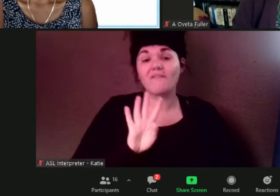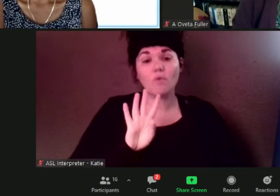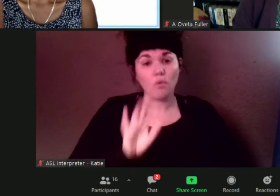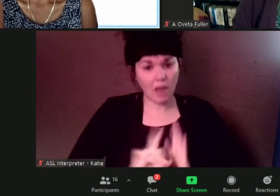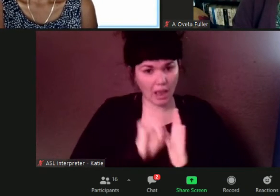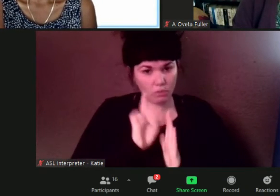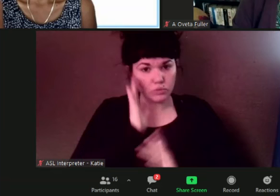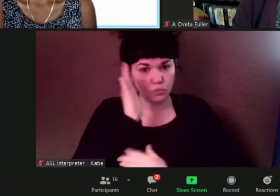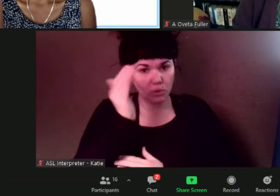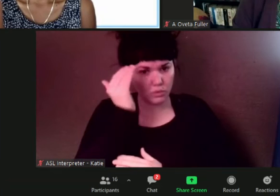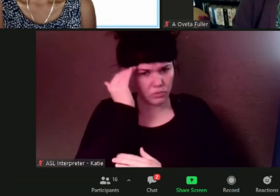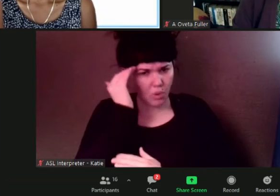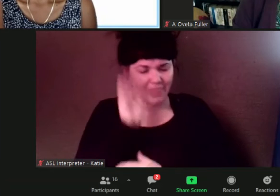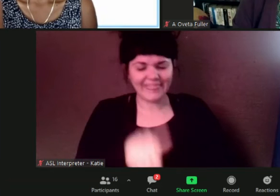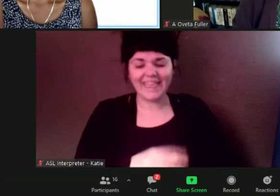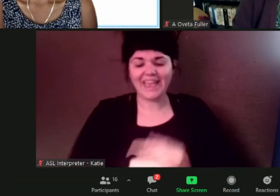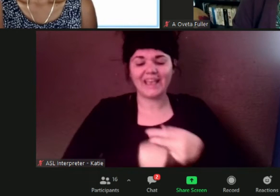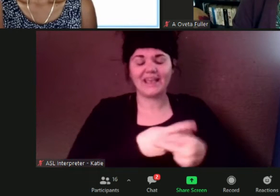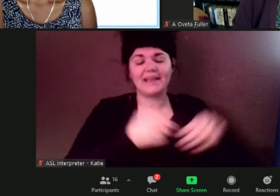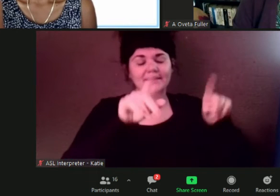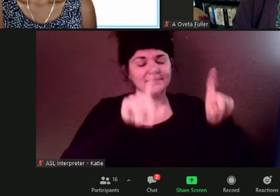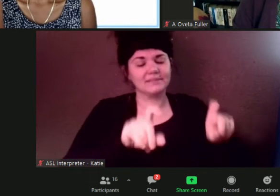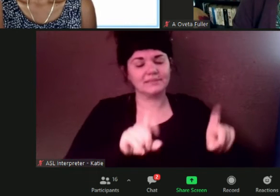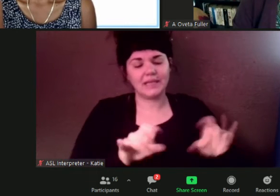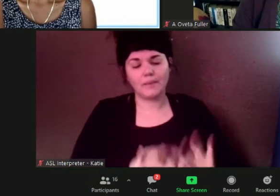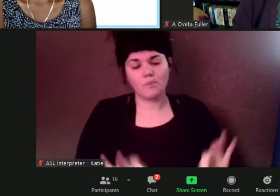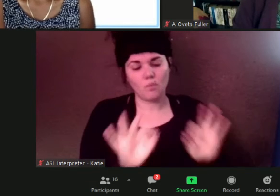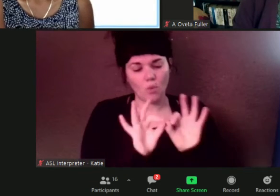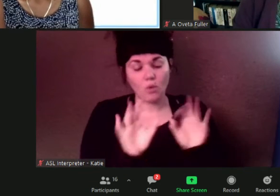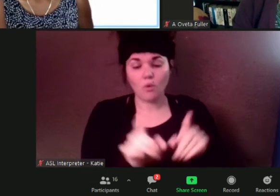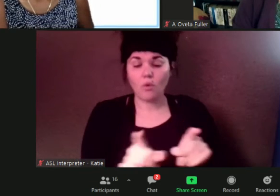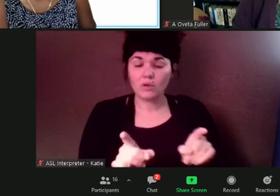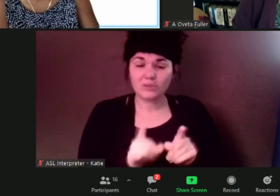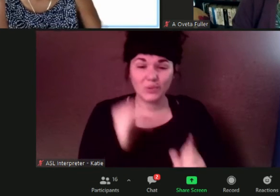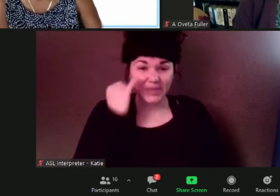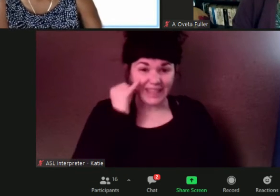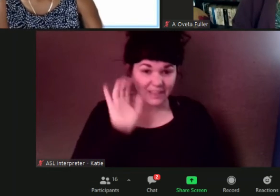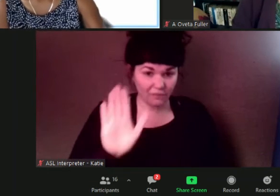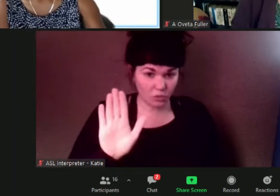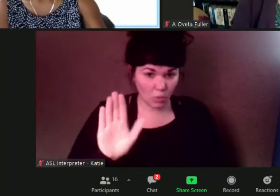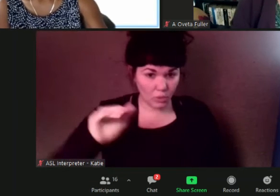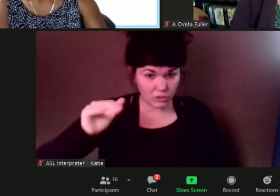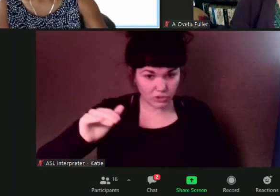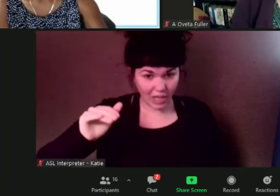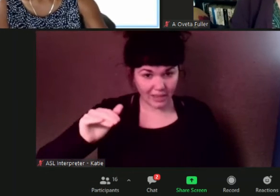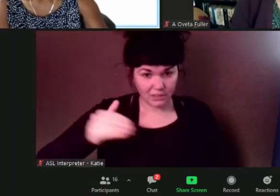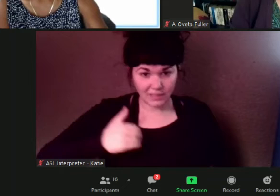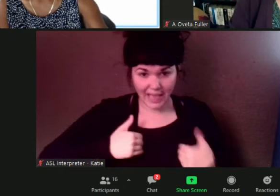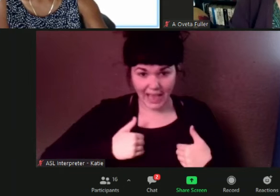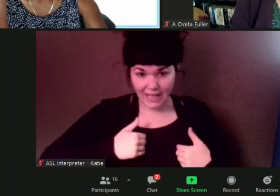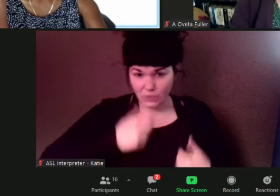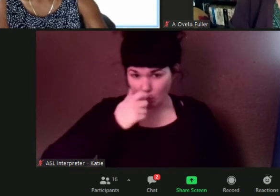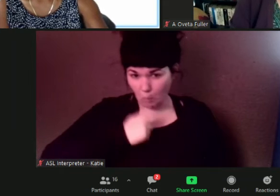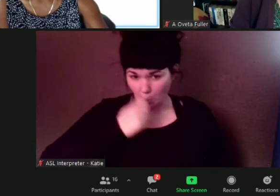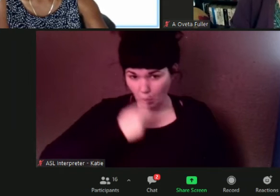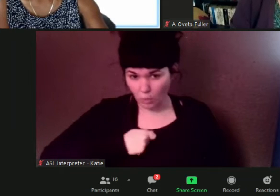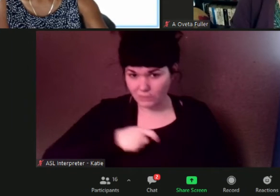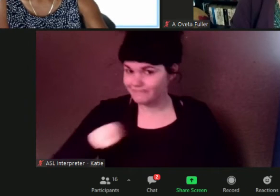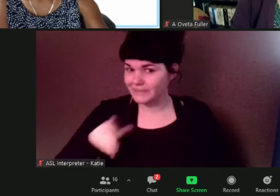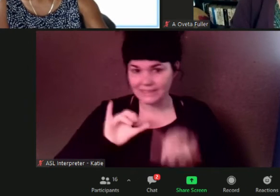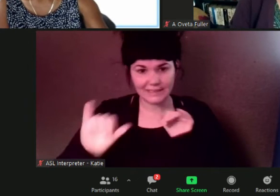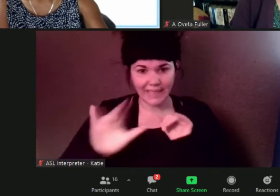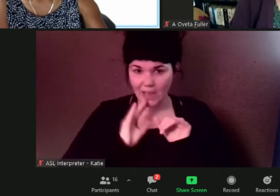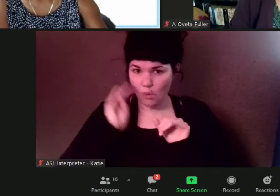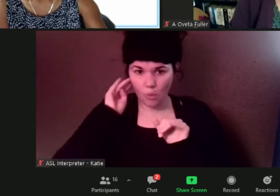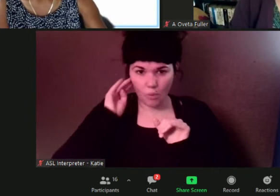think it's also important if your child has a cold have them stay home don't send them out to other people we really don't want to spread this any more than